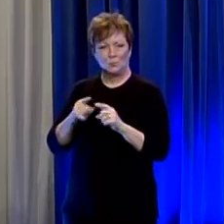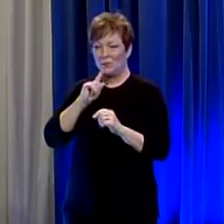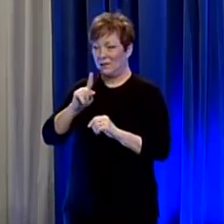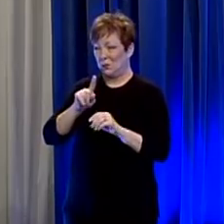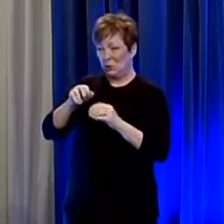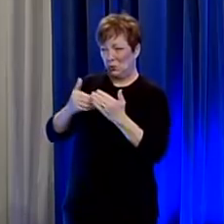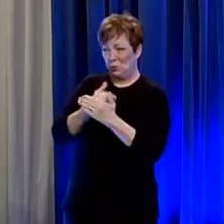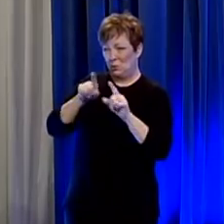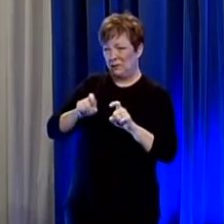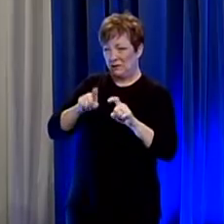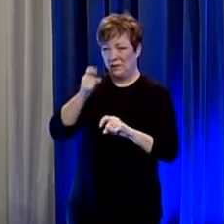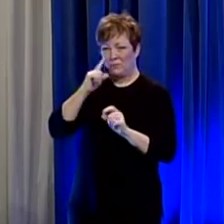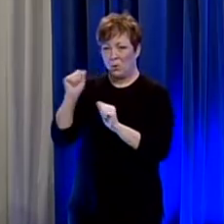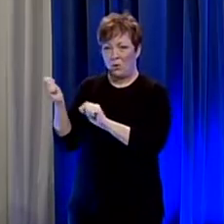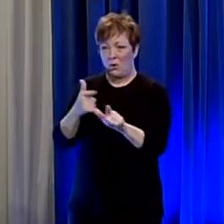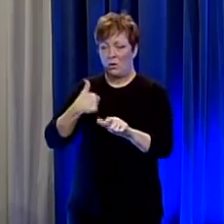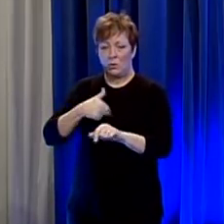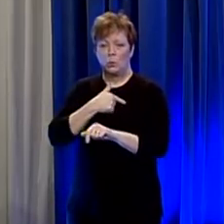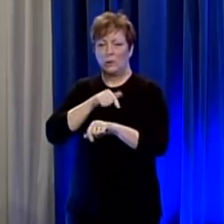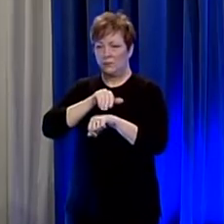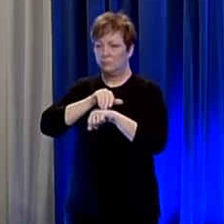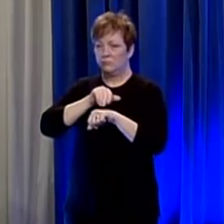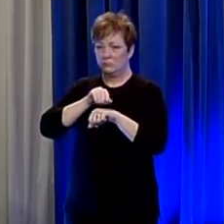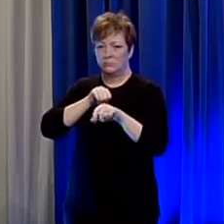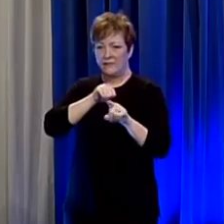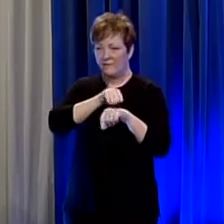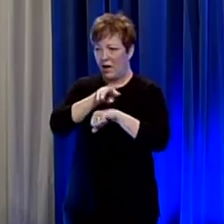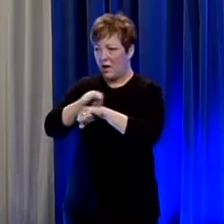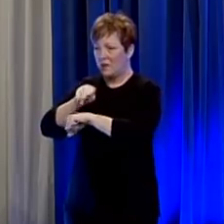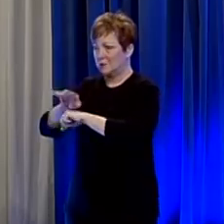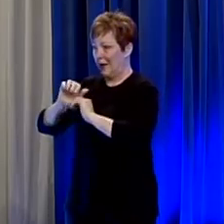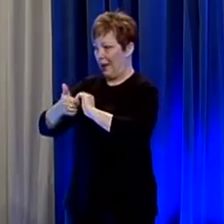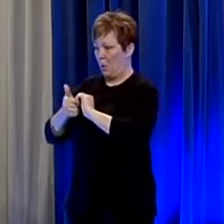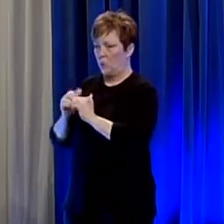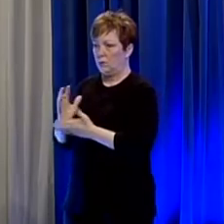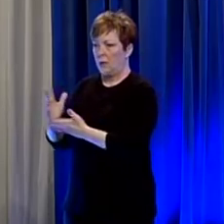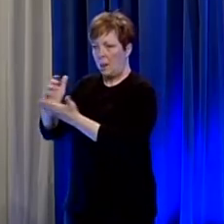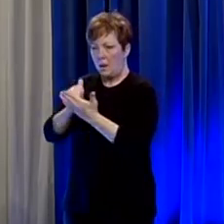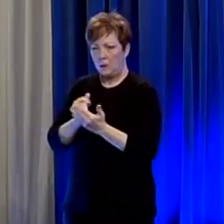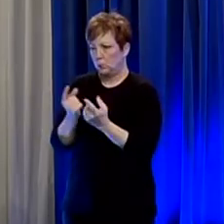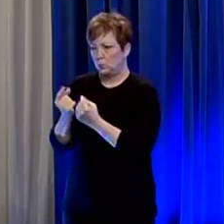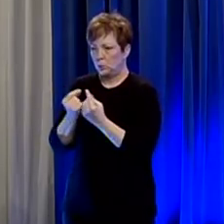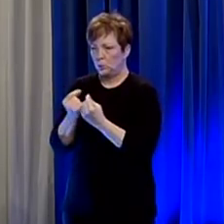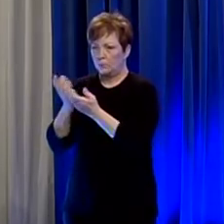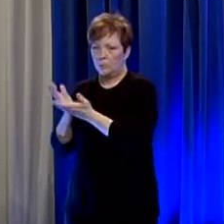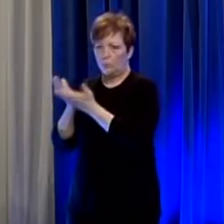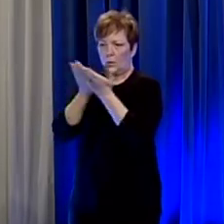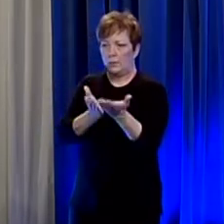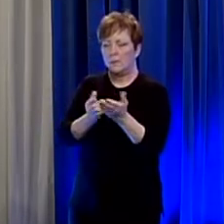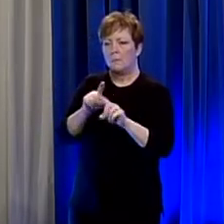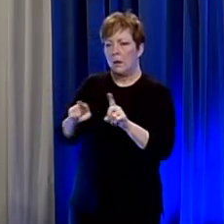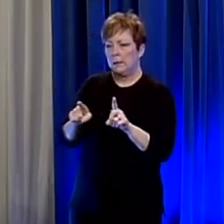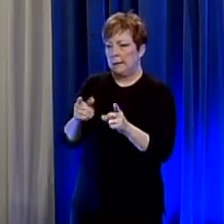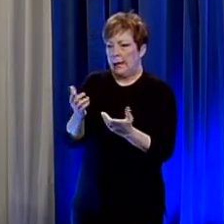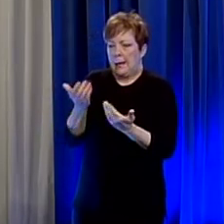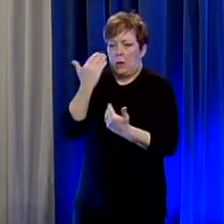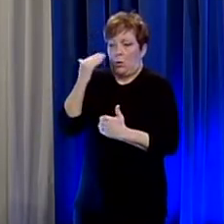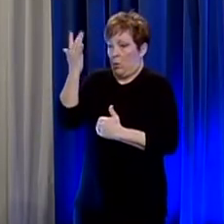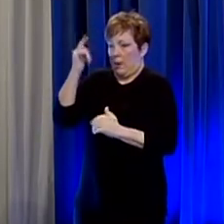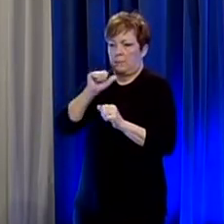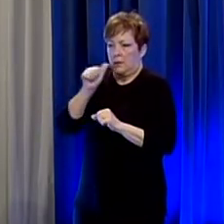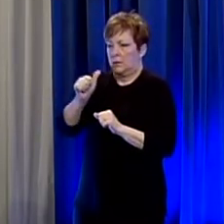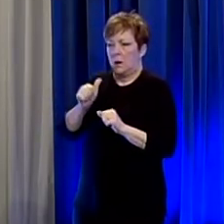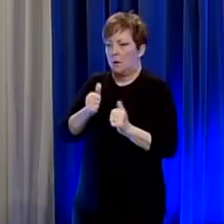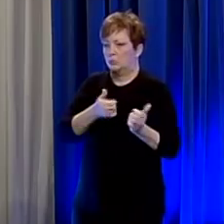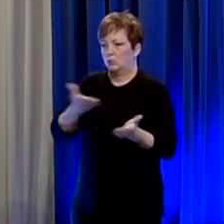everyone we put out guidance to everyone on how to do this and for for whatever reason those just weren't transported in the right way